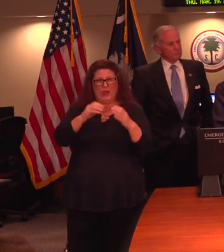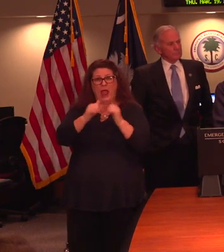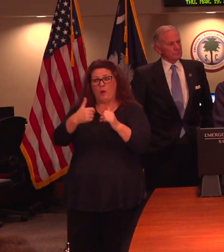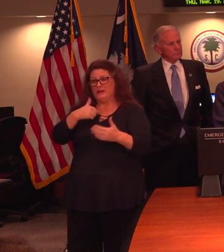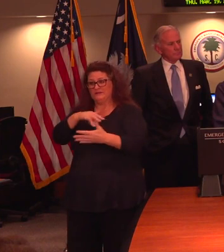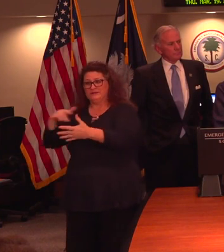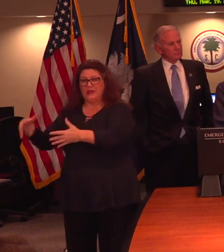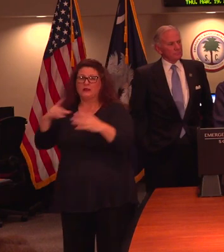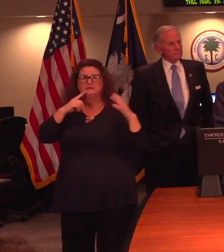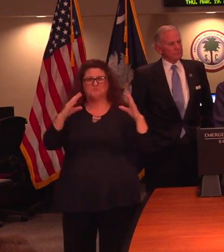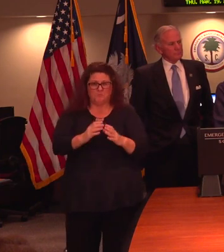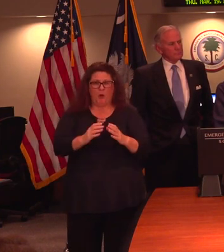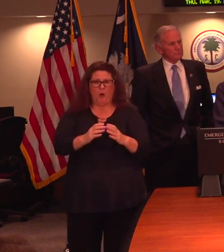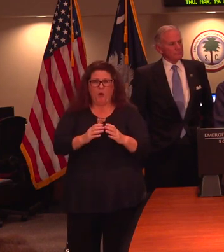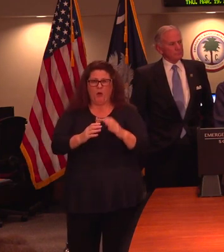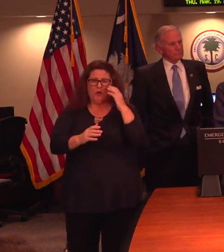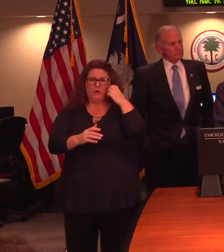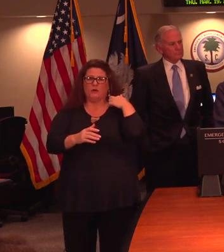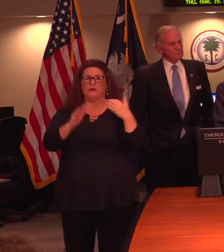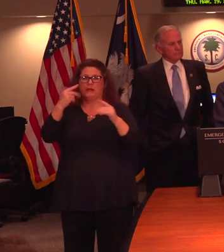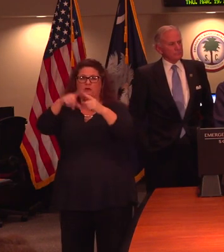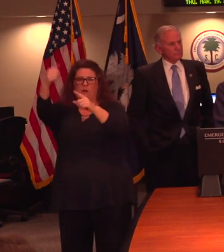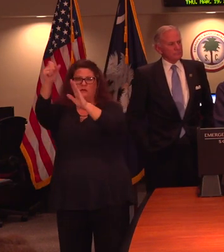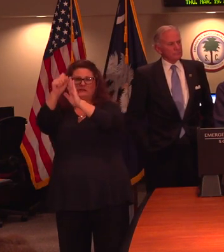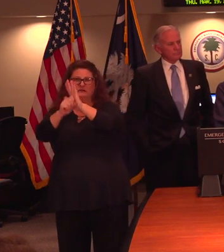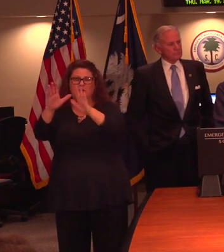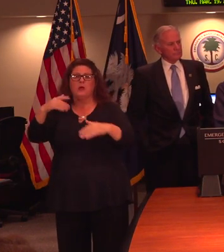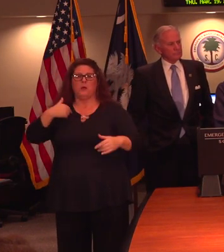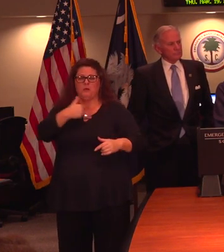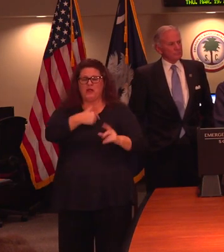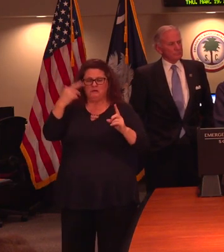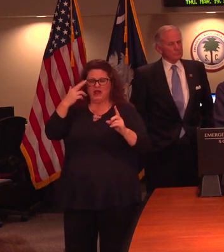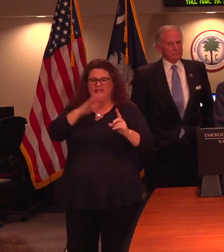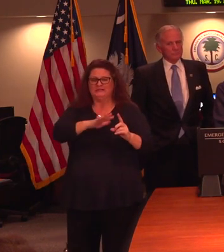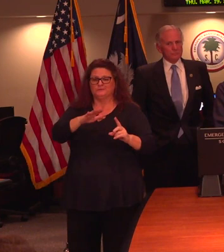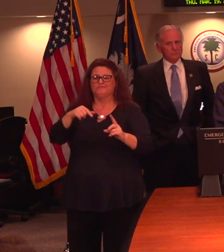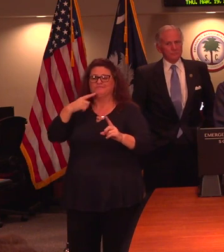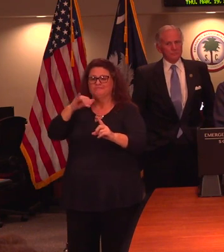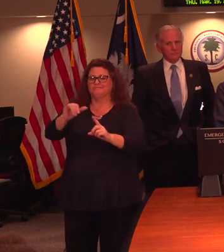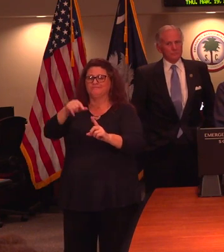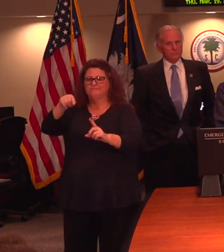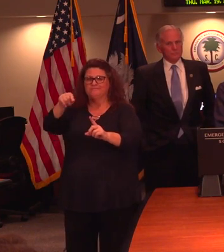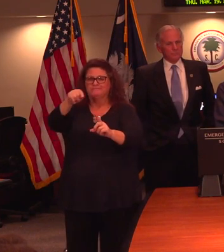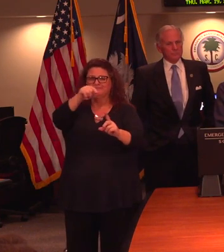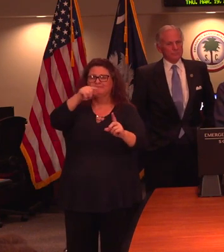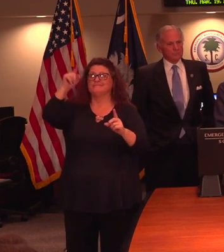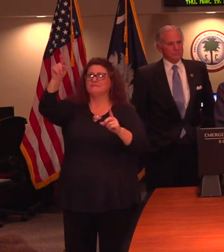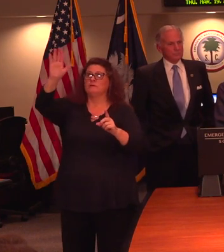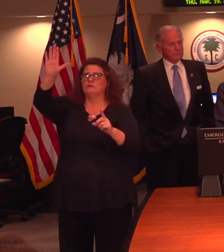expect that our rates of hospitalizations will be similar to what we're seeing in jurisdictions that have a much larger